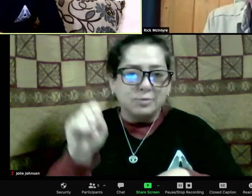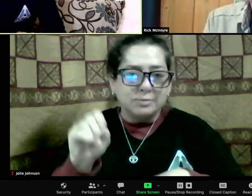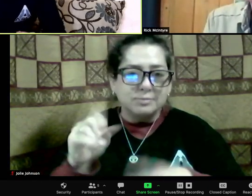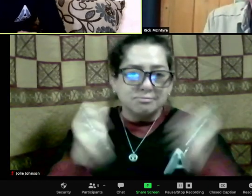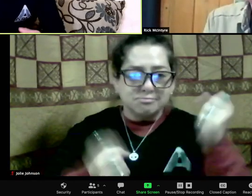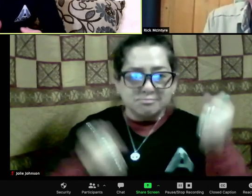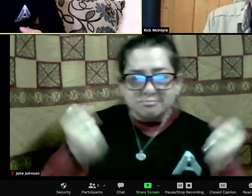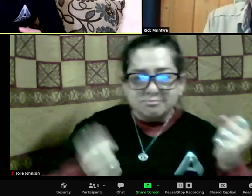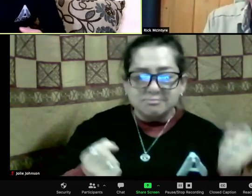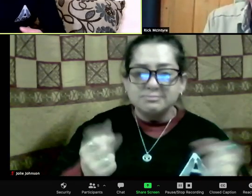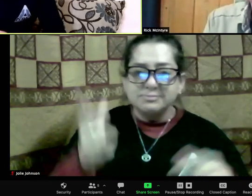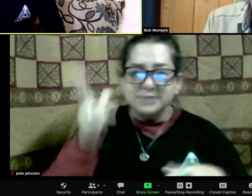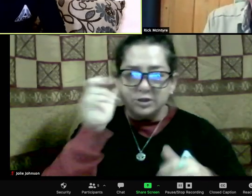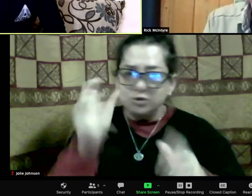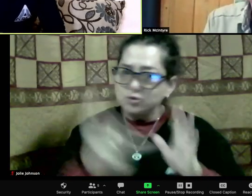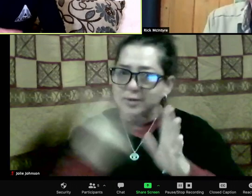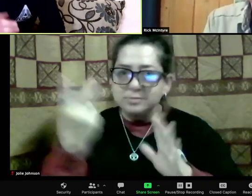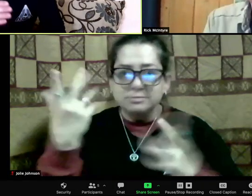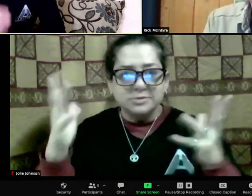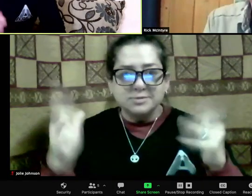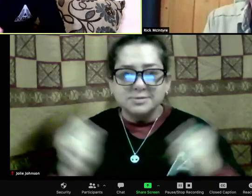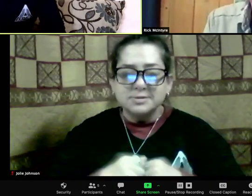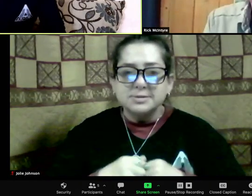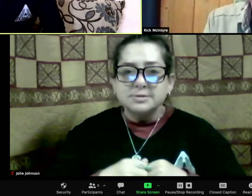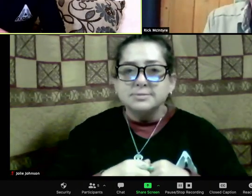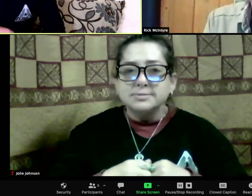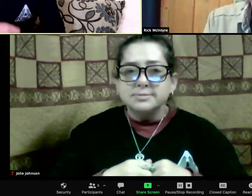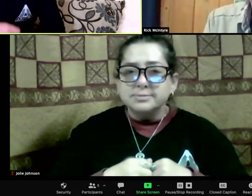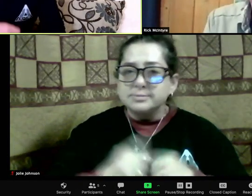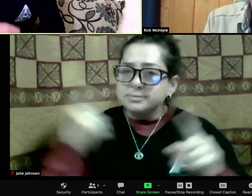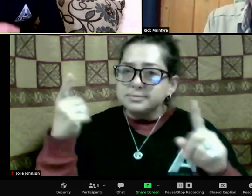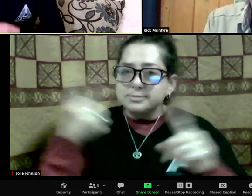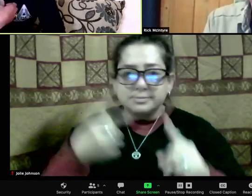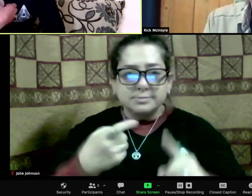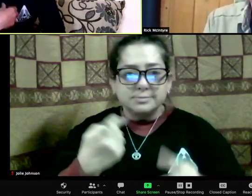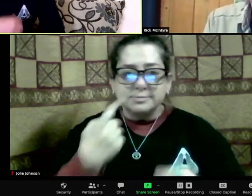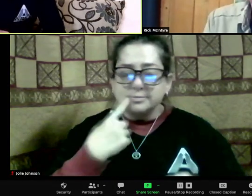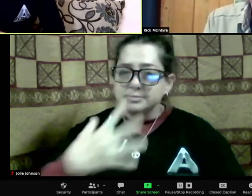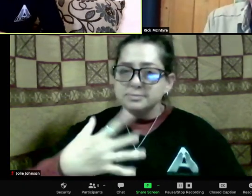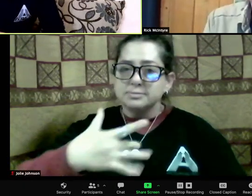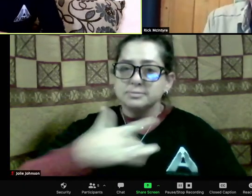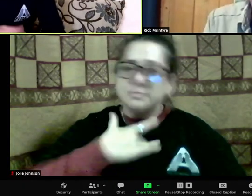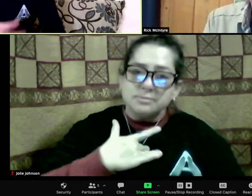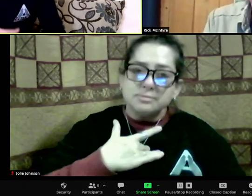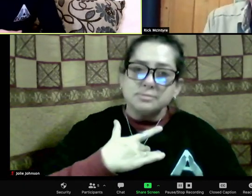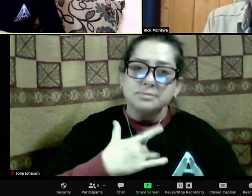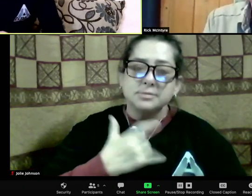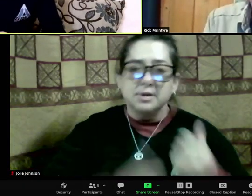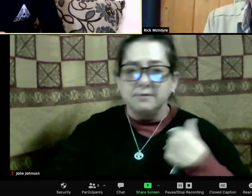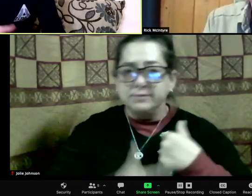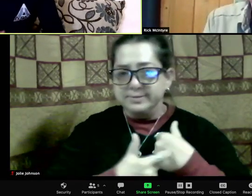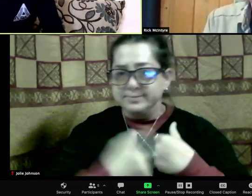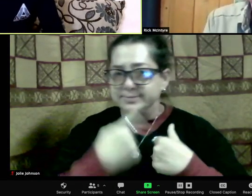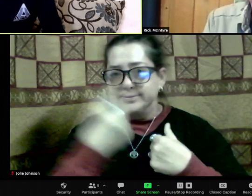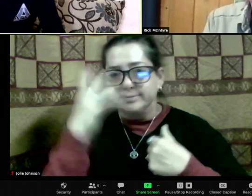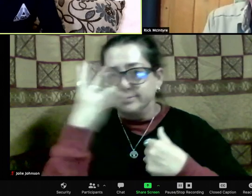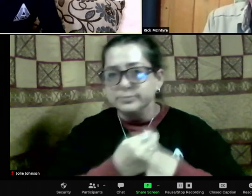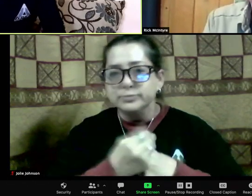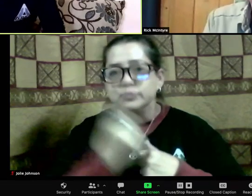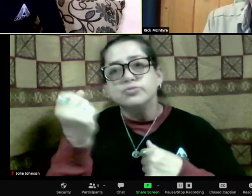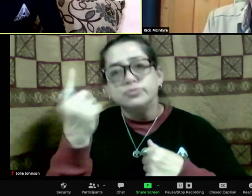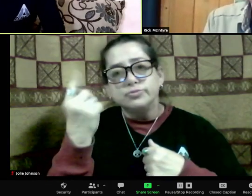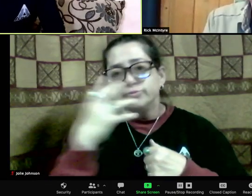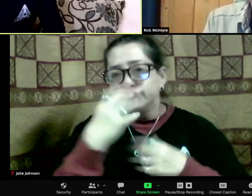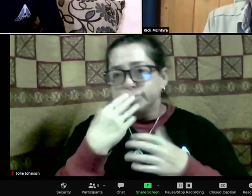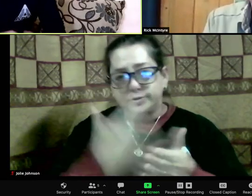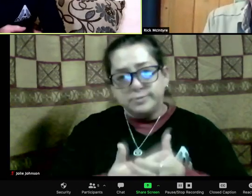over the animal's death, as I was. But then I, I thought of a way to, to talk about the wolf, to tell,